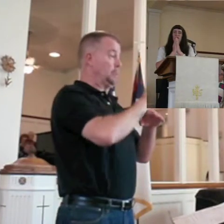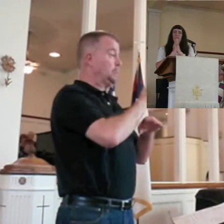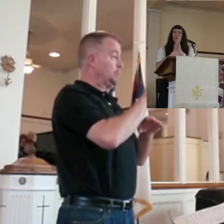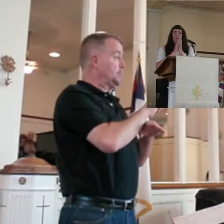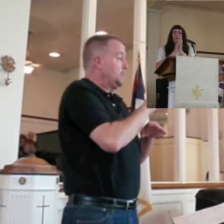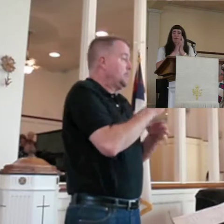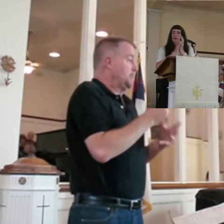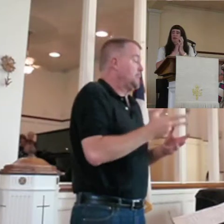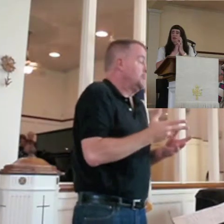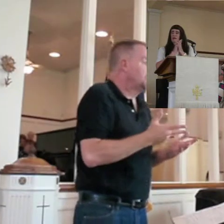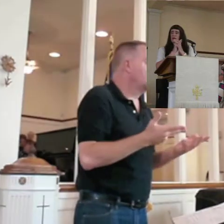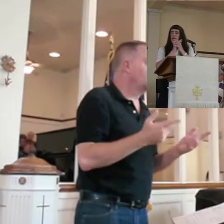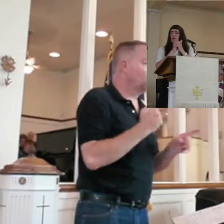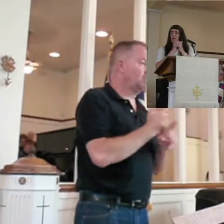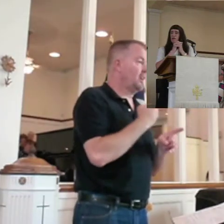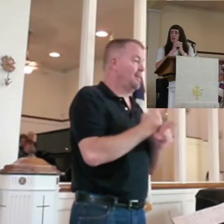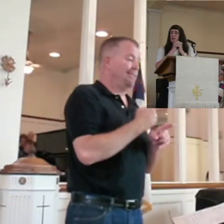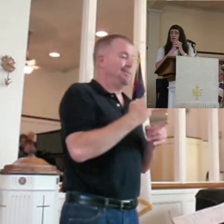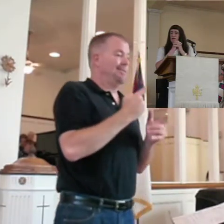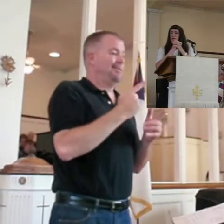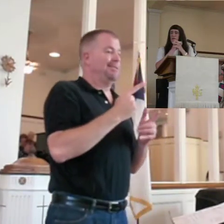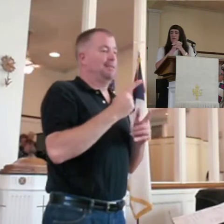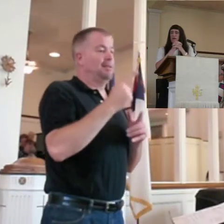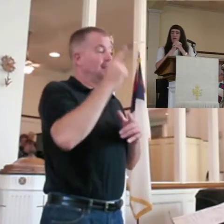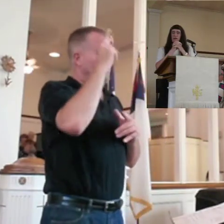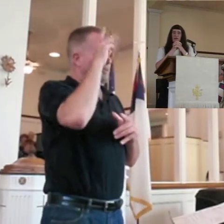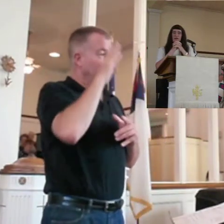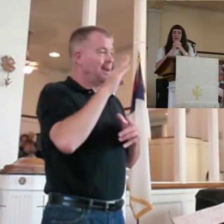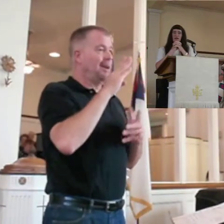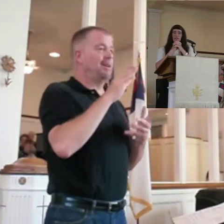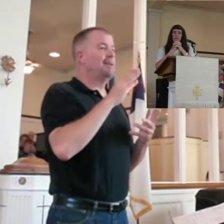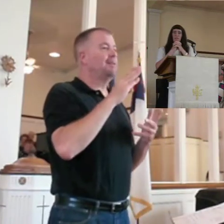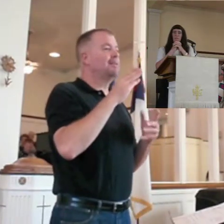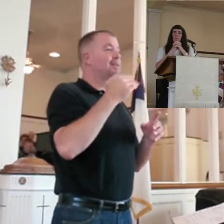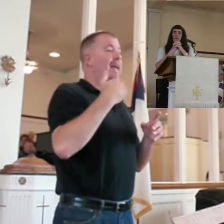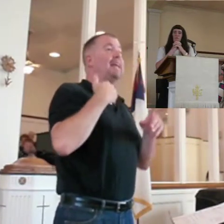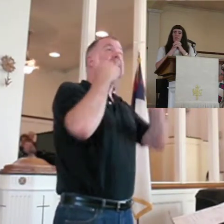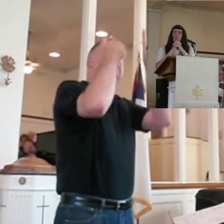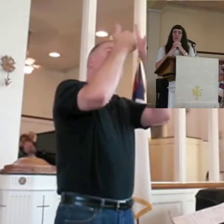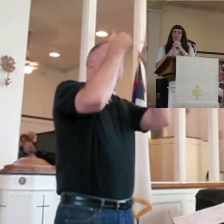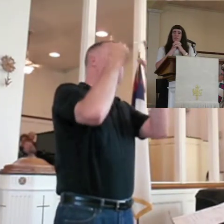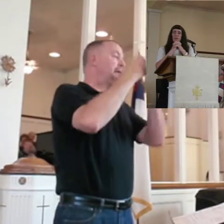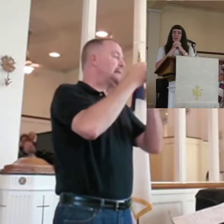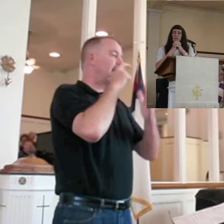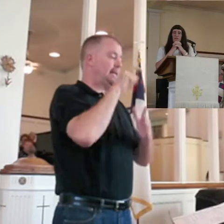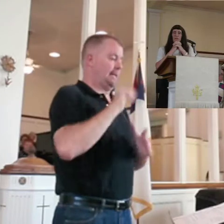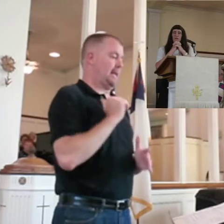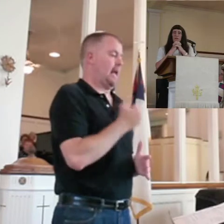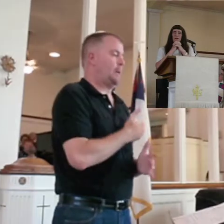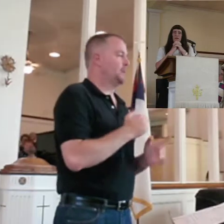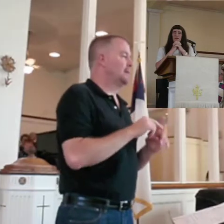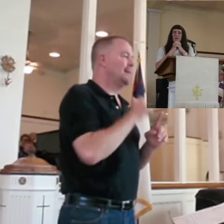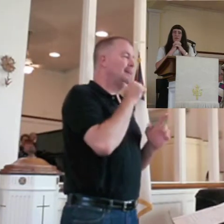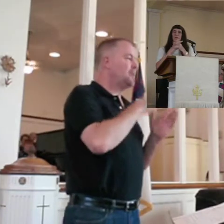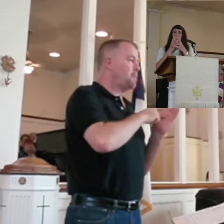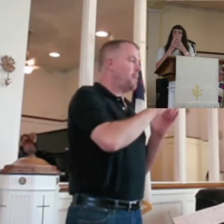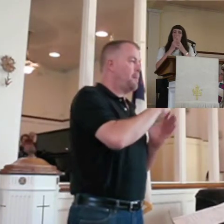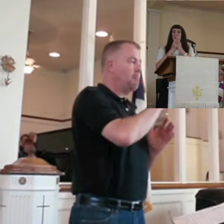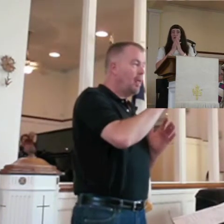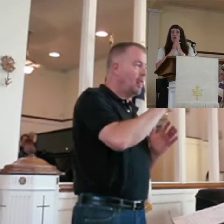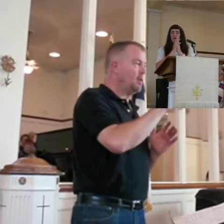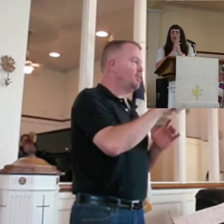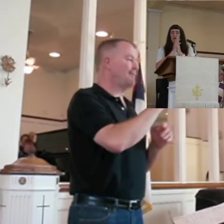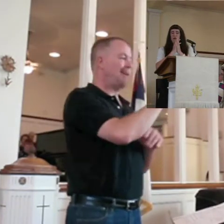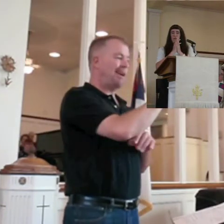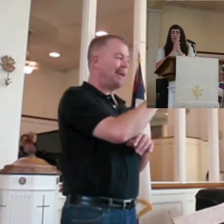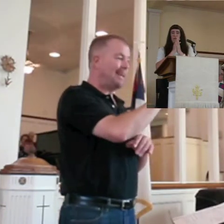God doesn't participate in our types of money. I guess he's got his own. But he doesn't pay the electric bill. He doesn't pay for the